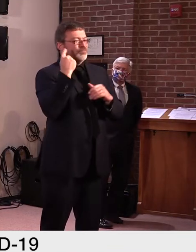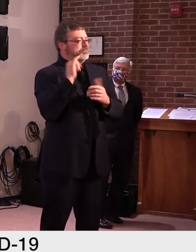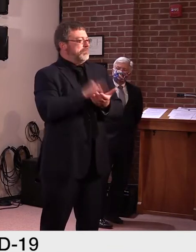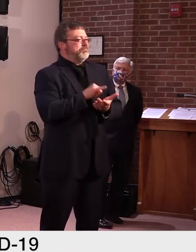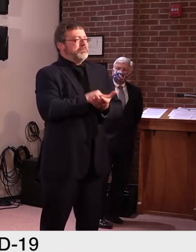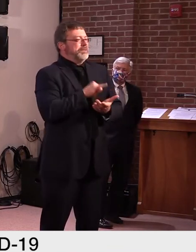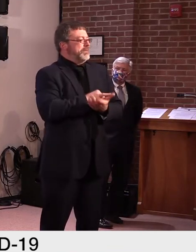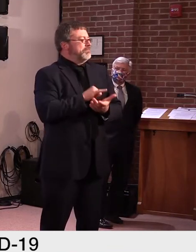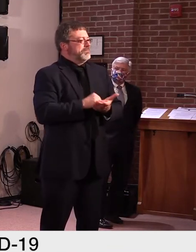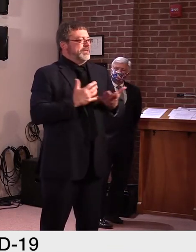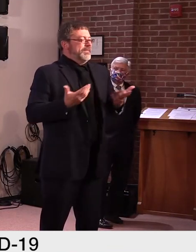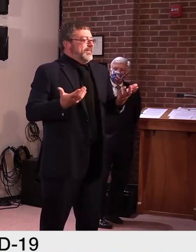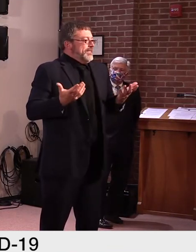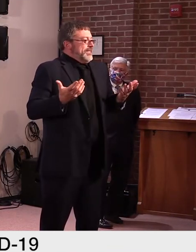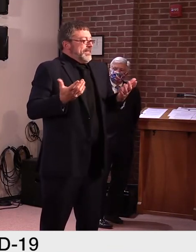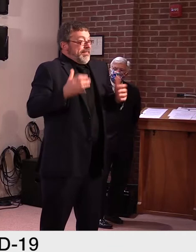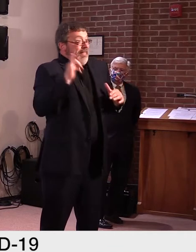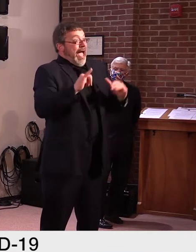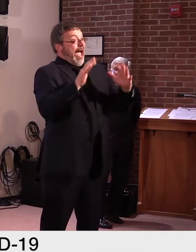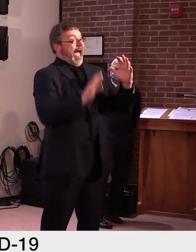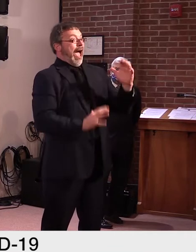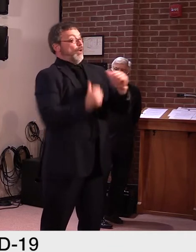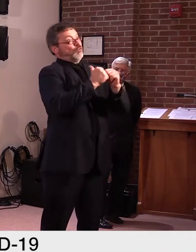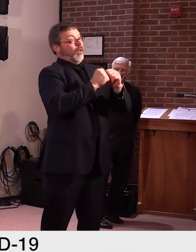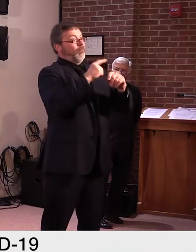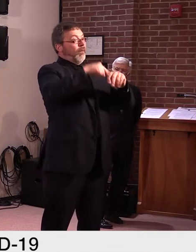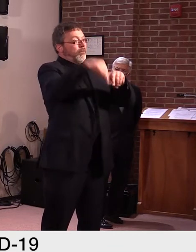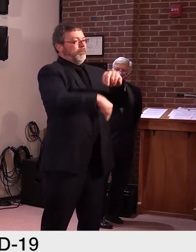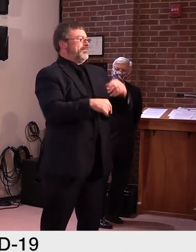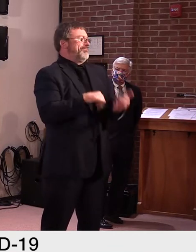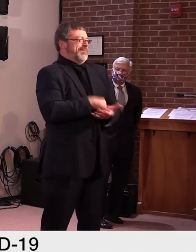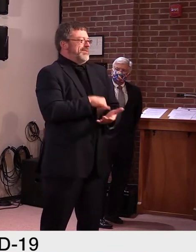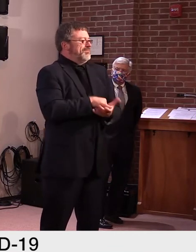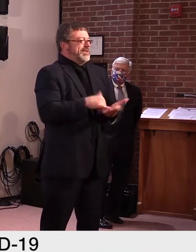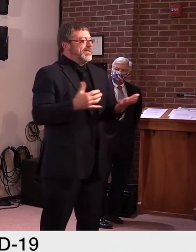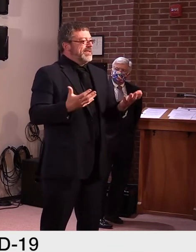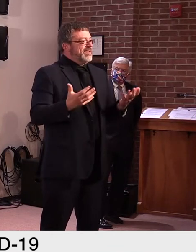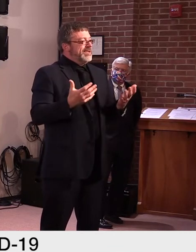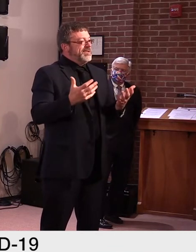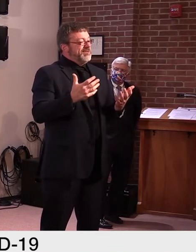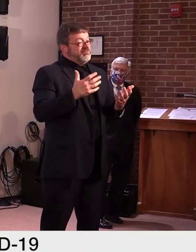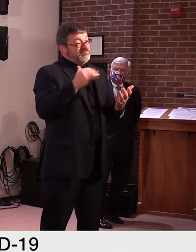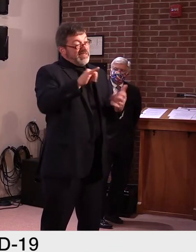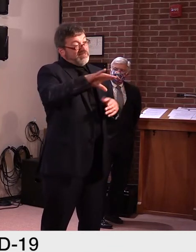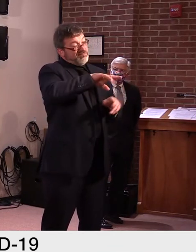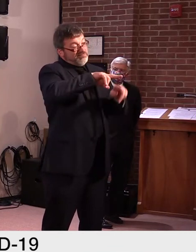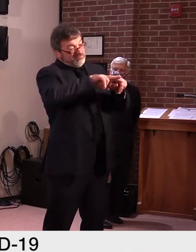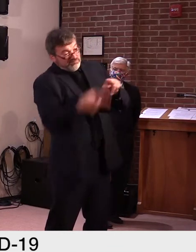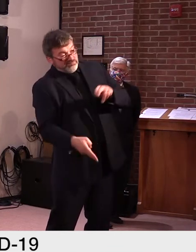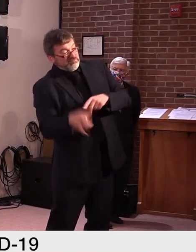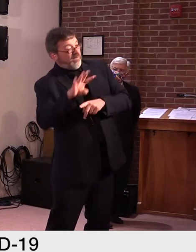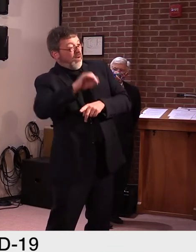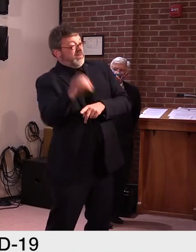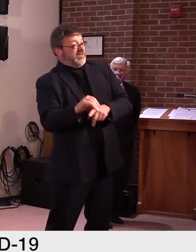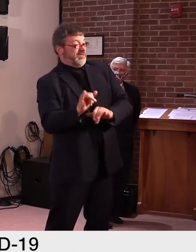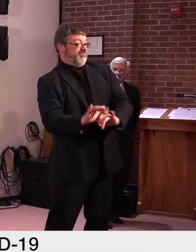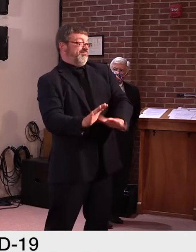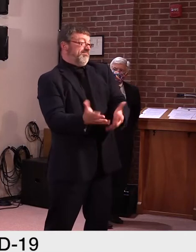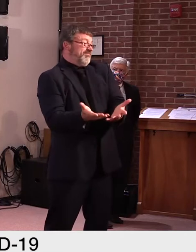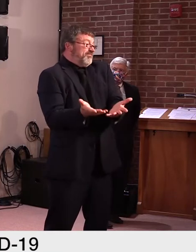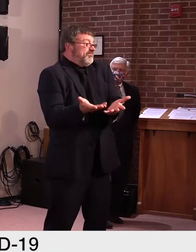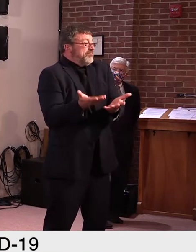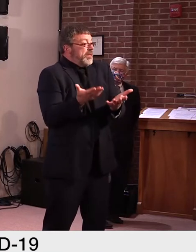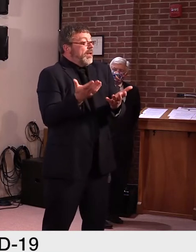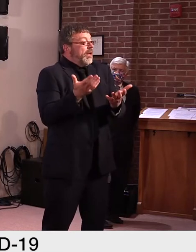we'll see a decline, uh, in the not too dear, and, uh, uh, not too distant future, uh, in terms of travel. So,